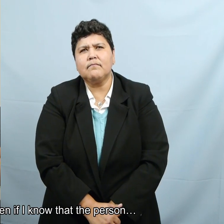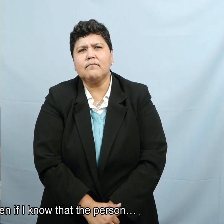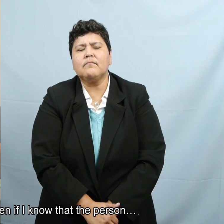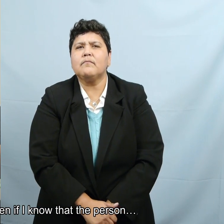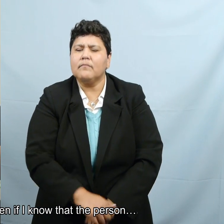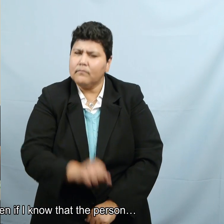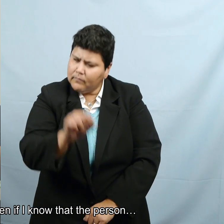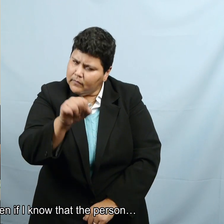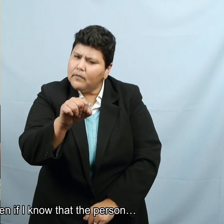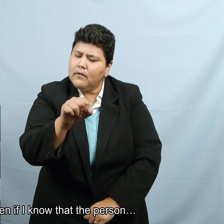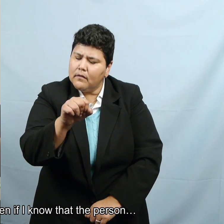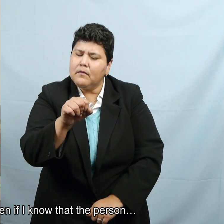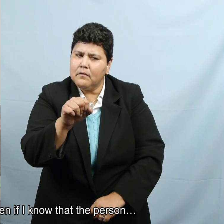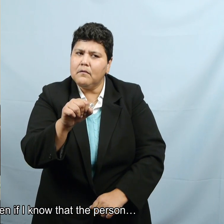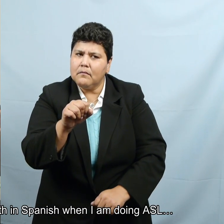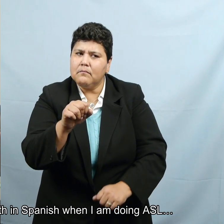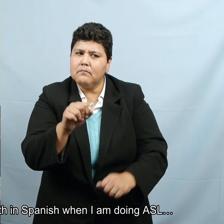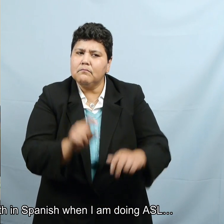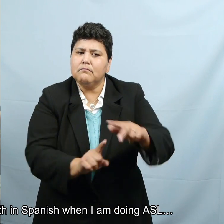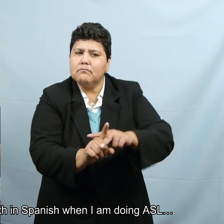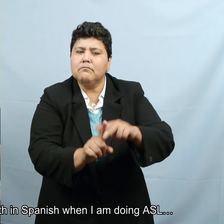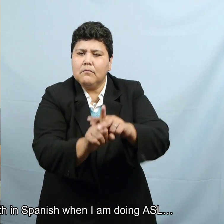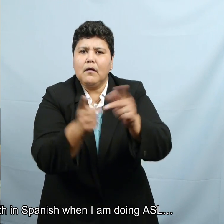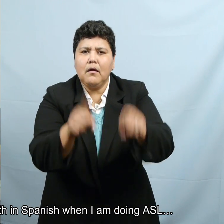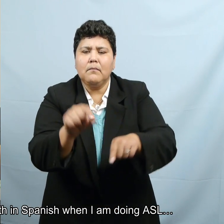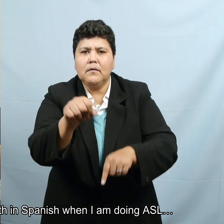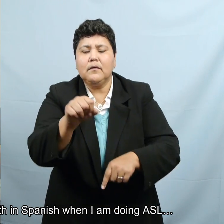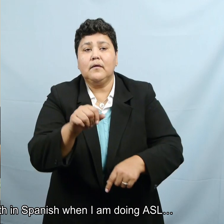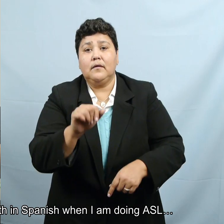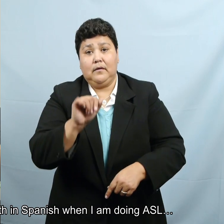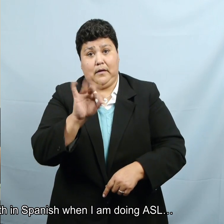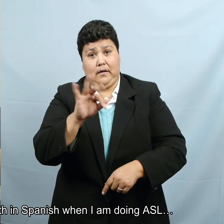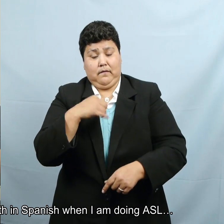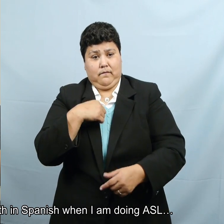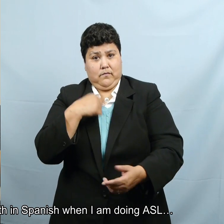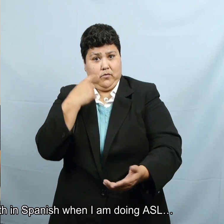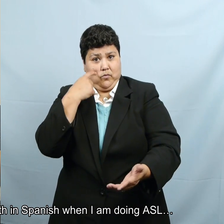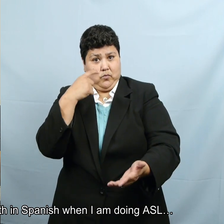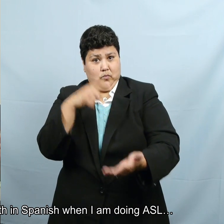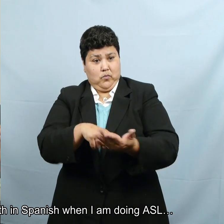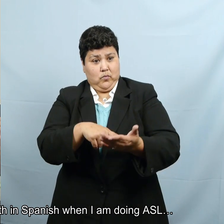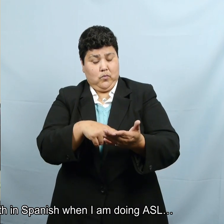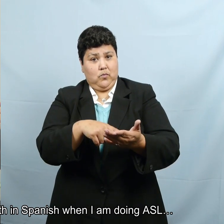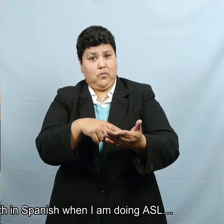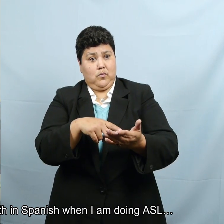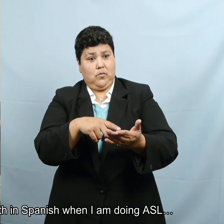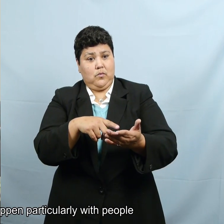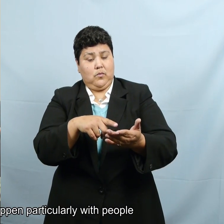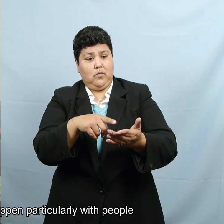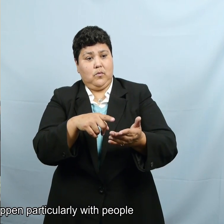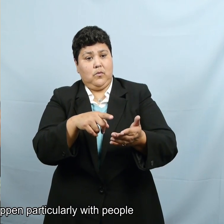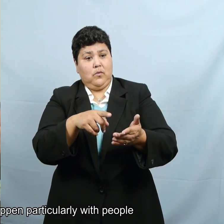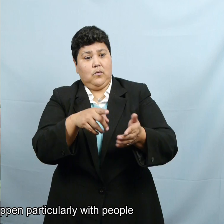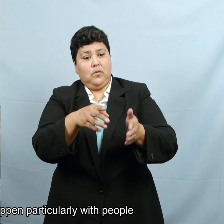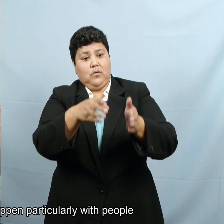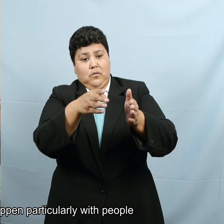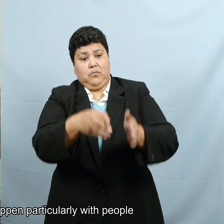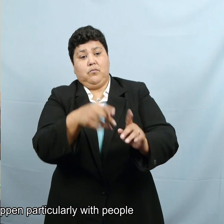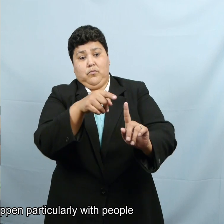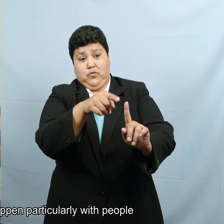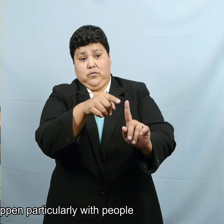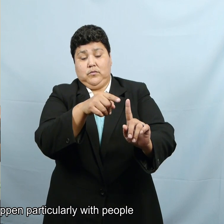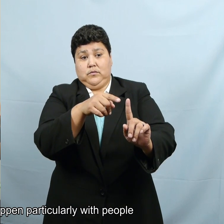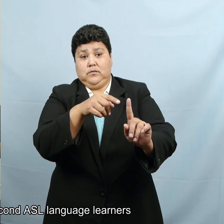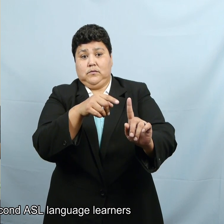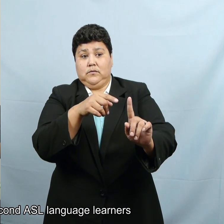It does happen if I know that the person, the having a mouth in Spanish when I'm doing ASL, it does happen